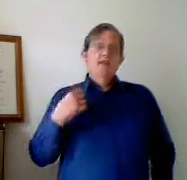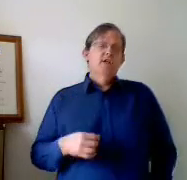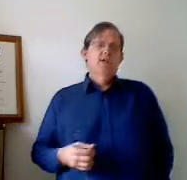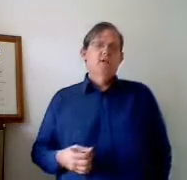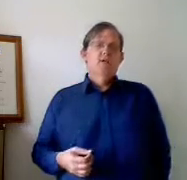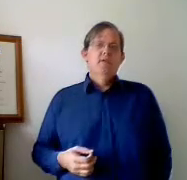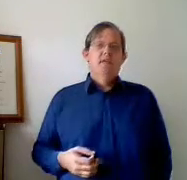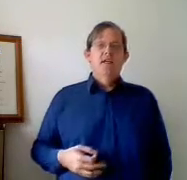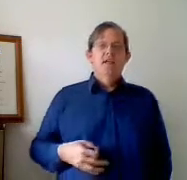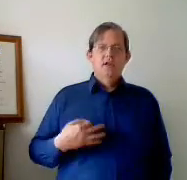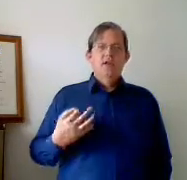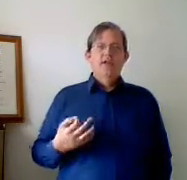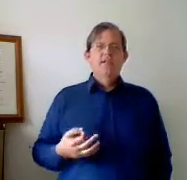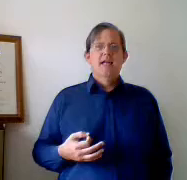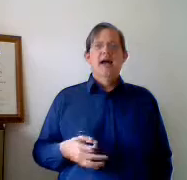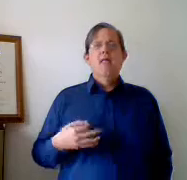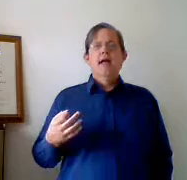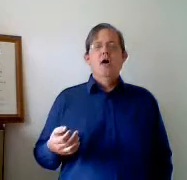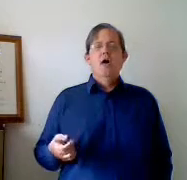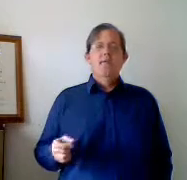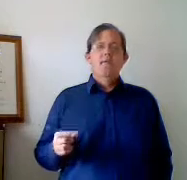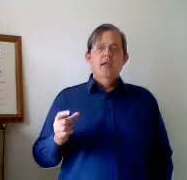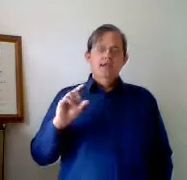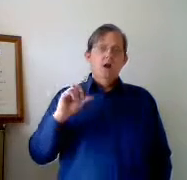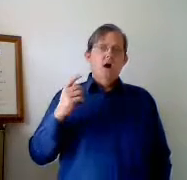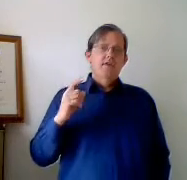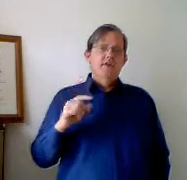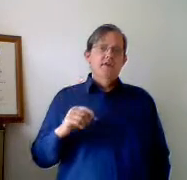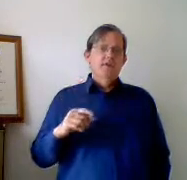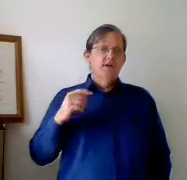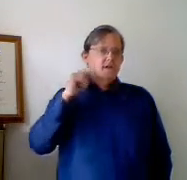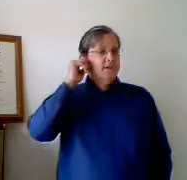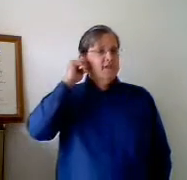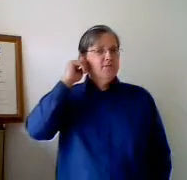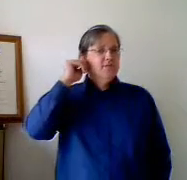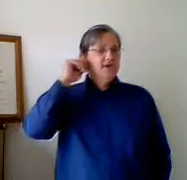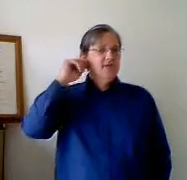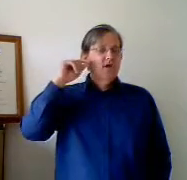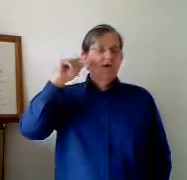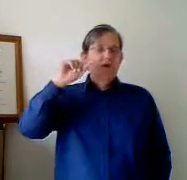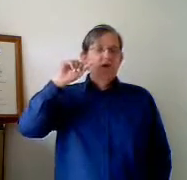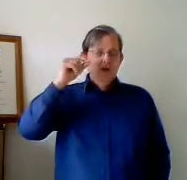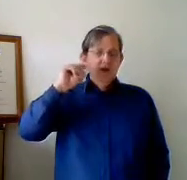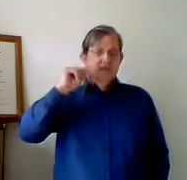Sales people can utilize the how may I help you. And so often do customer service. Customer service though usually